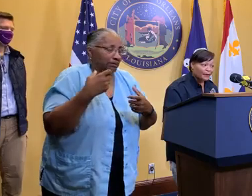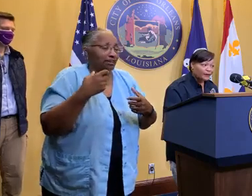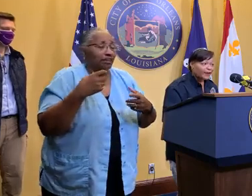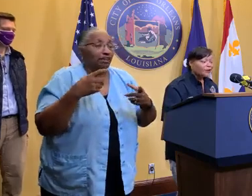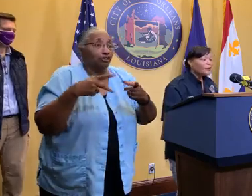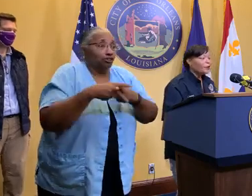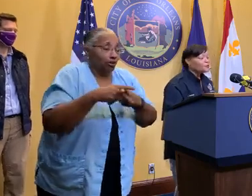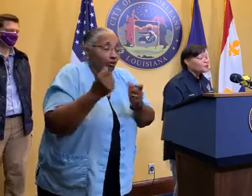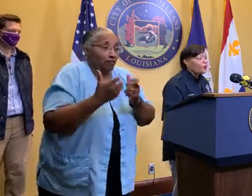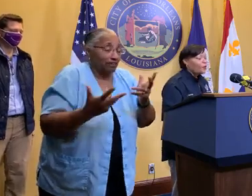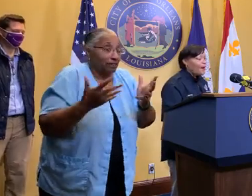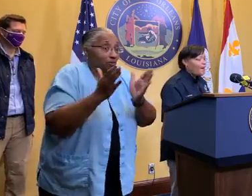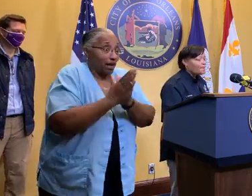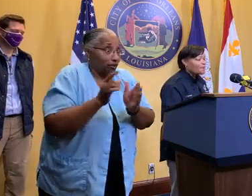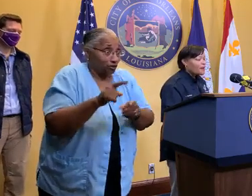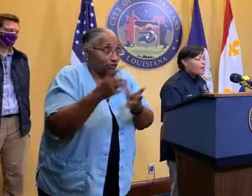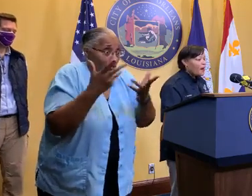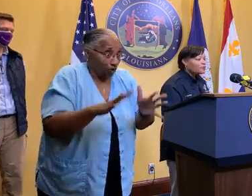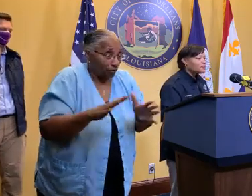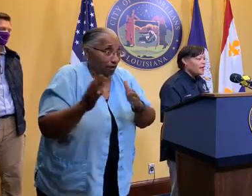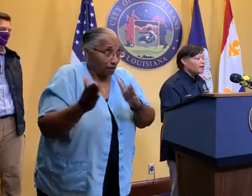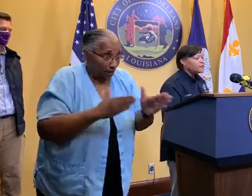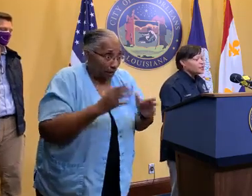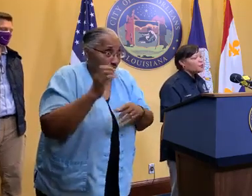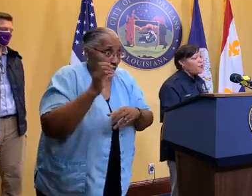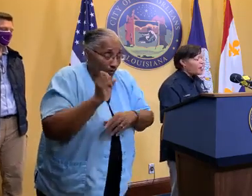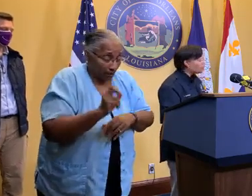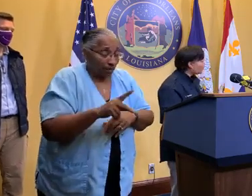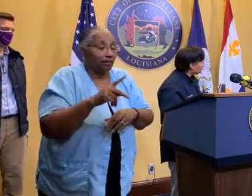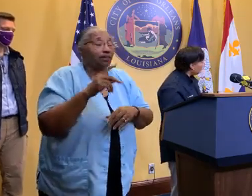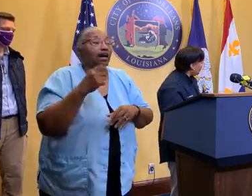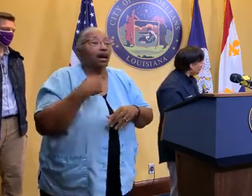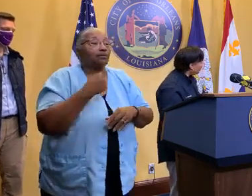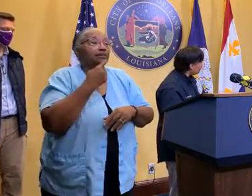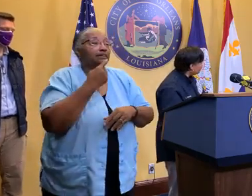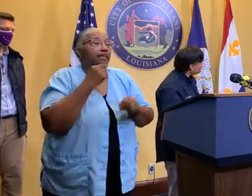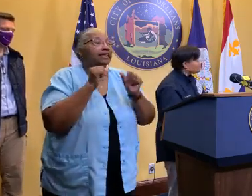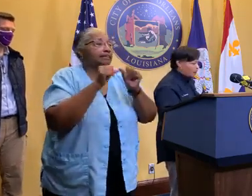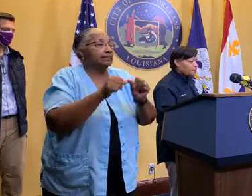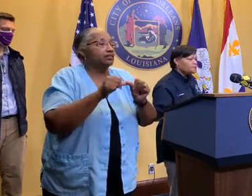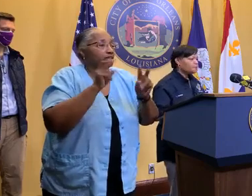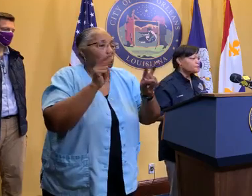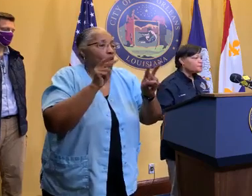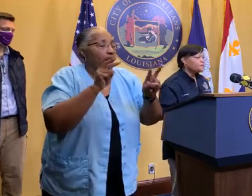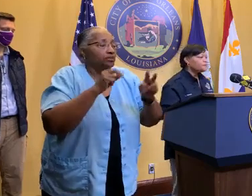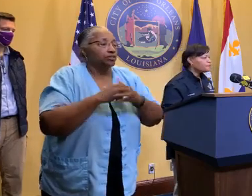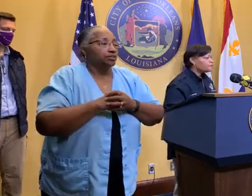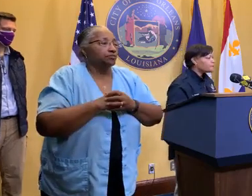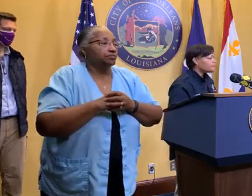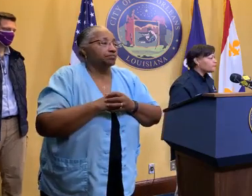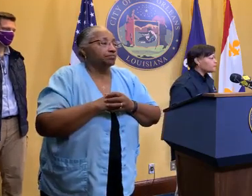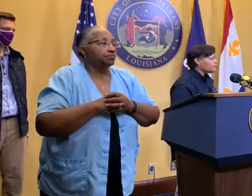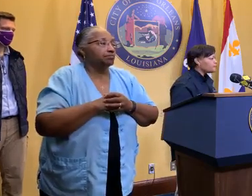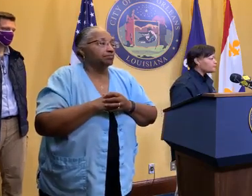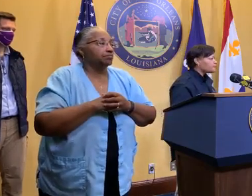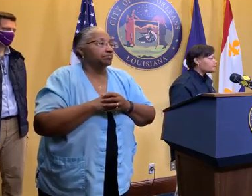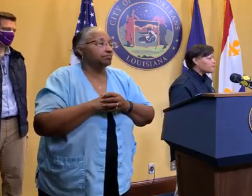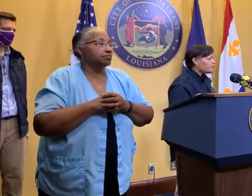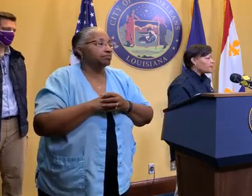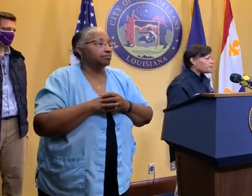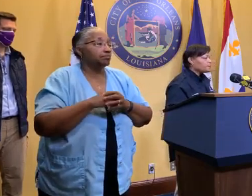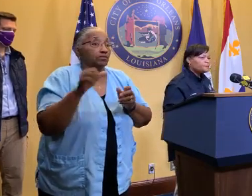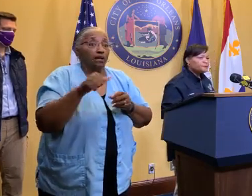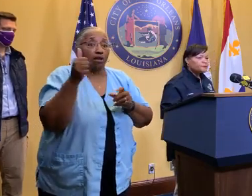prepared, you know. So, I would say continue to watch. Anything to add? No, ma Okay. That's right. I'm good.